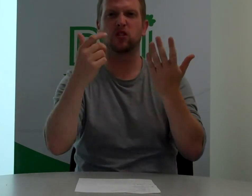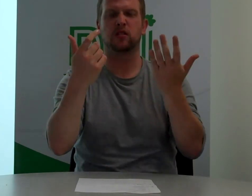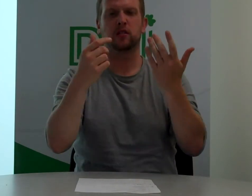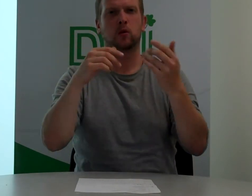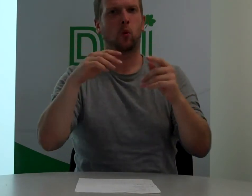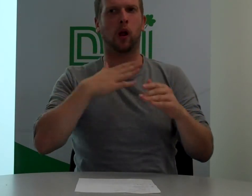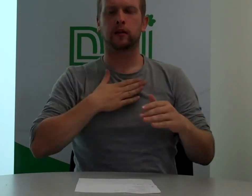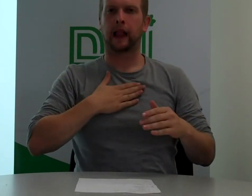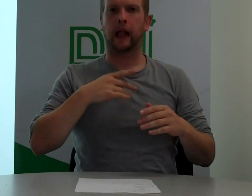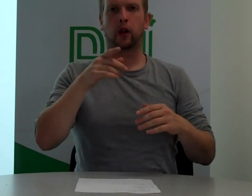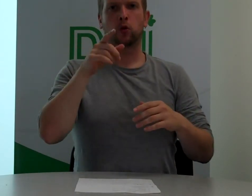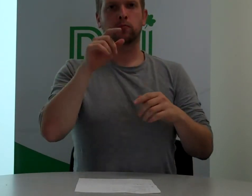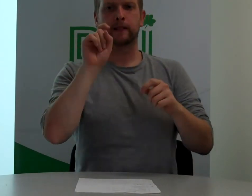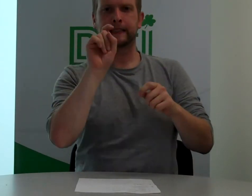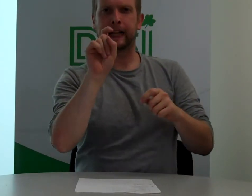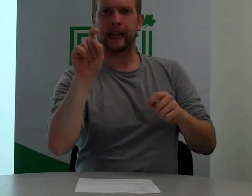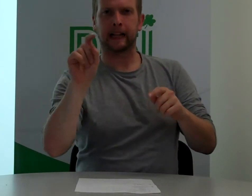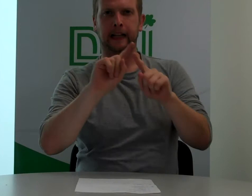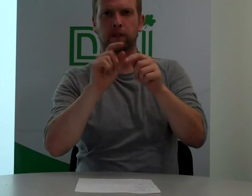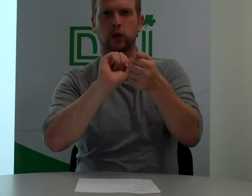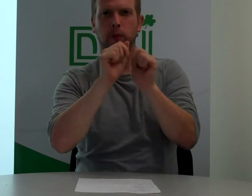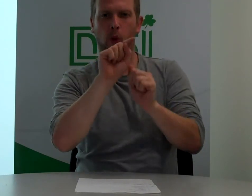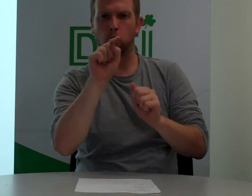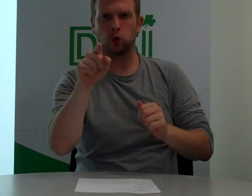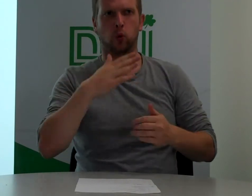dead.